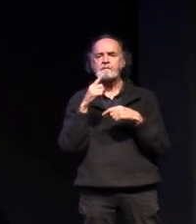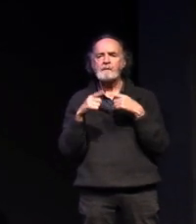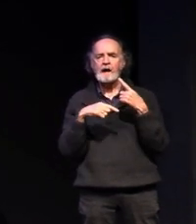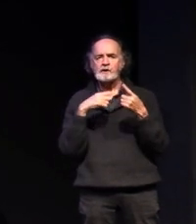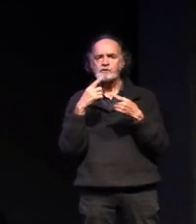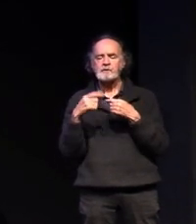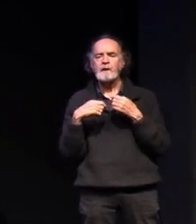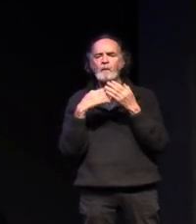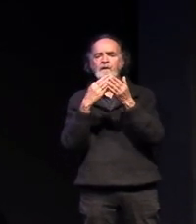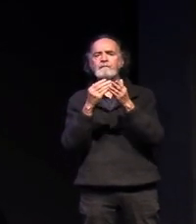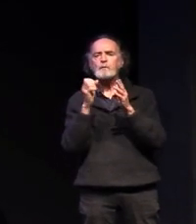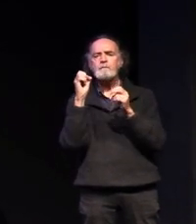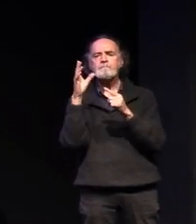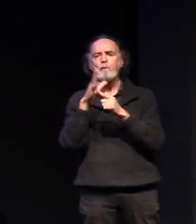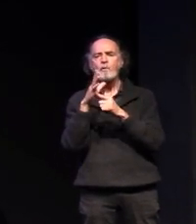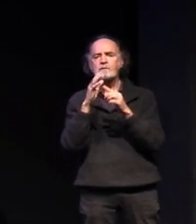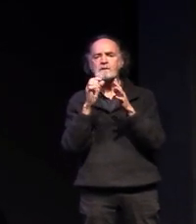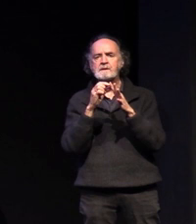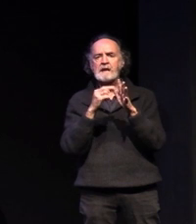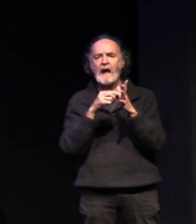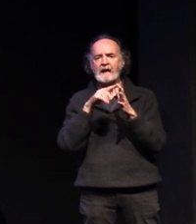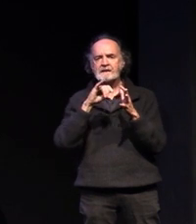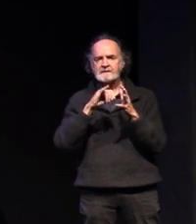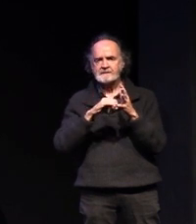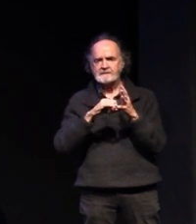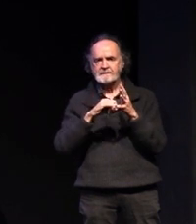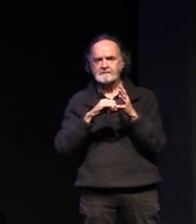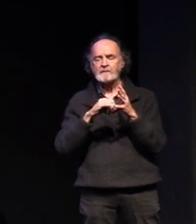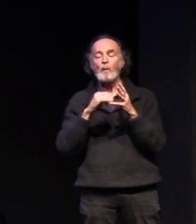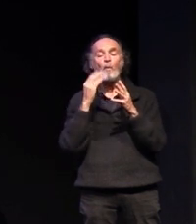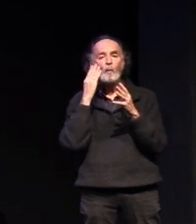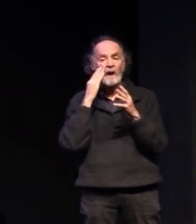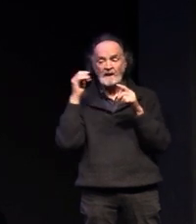some dates i'll talk about when we're coming out to visit you at your college